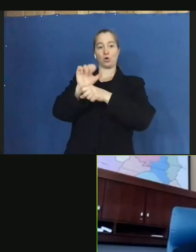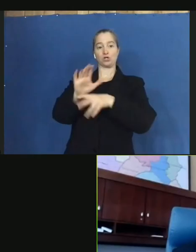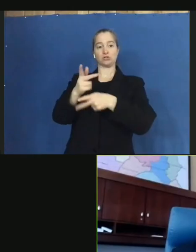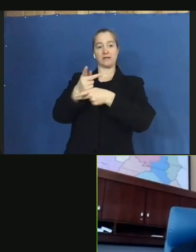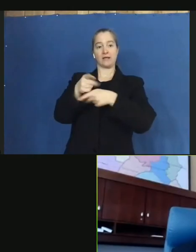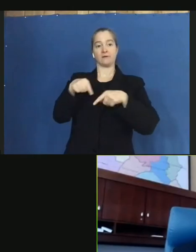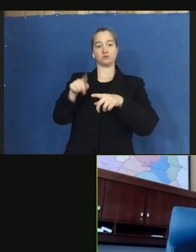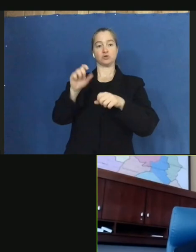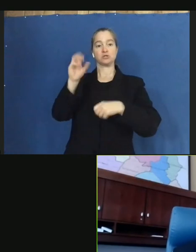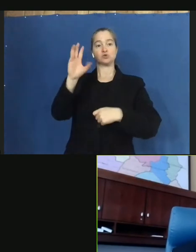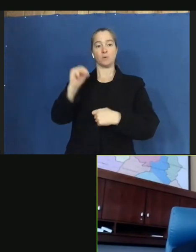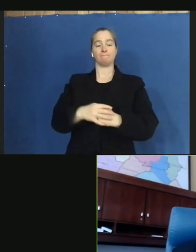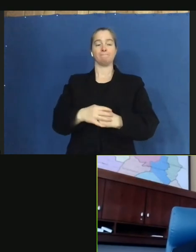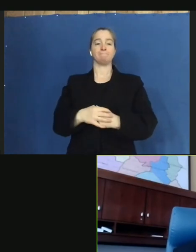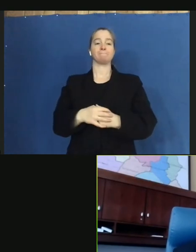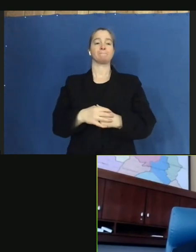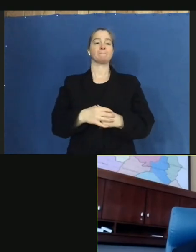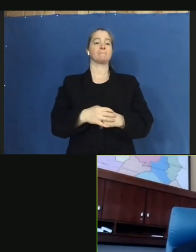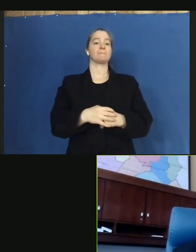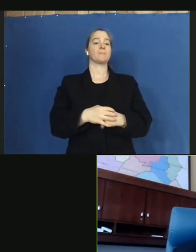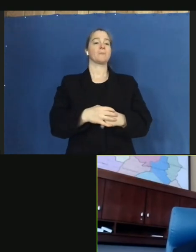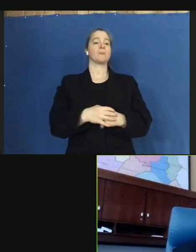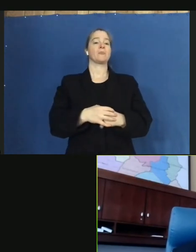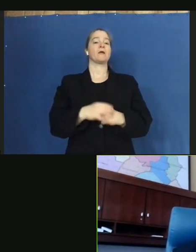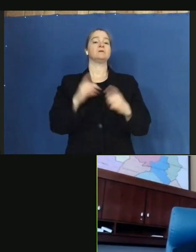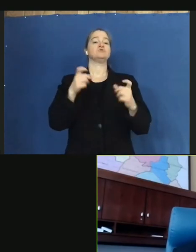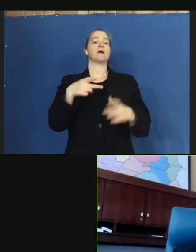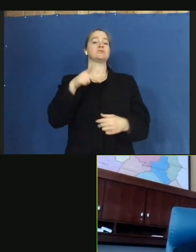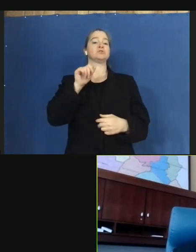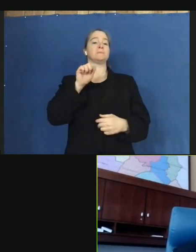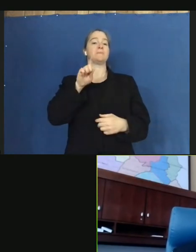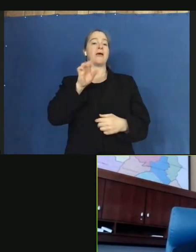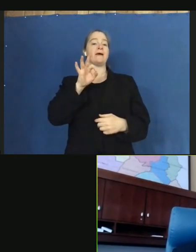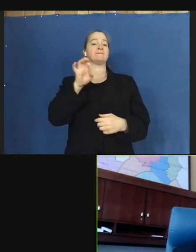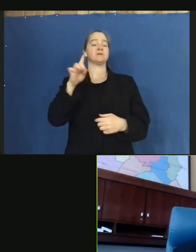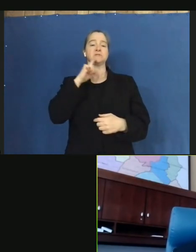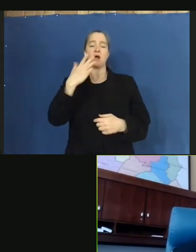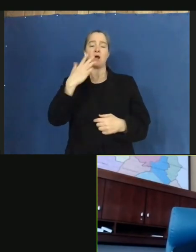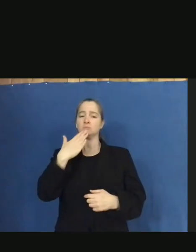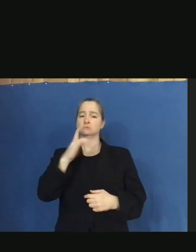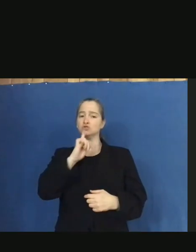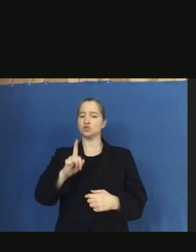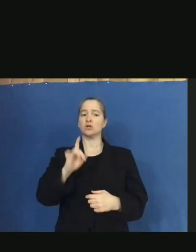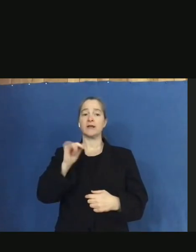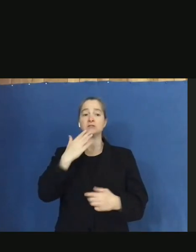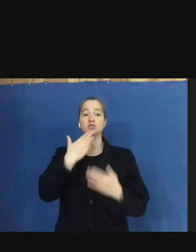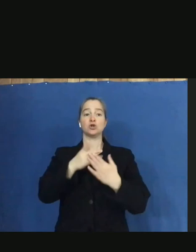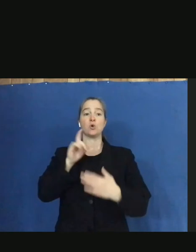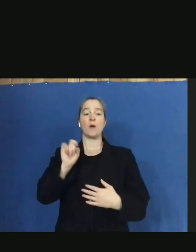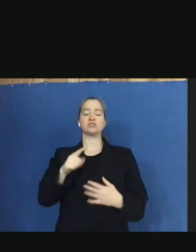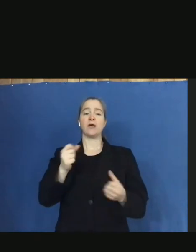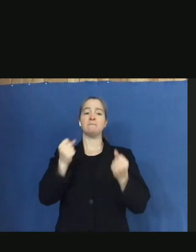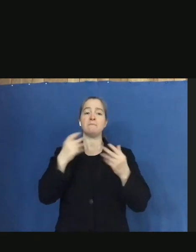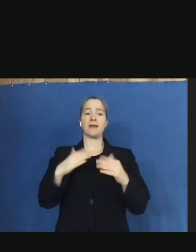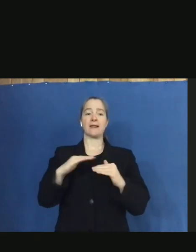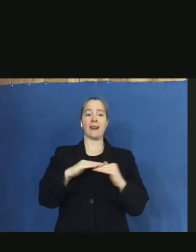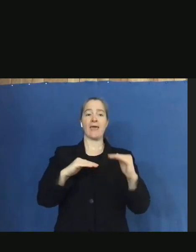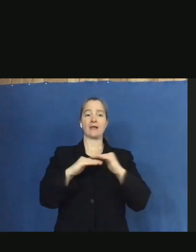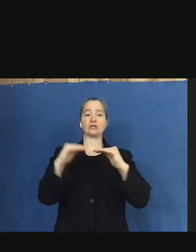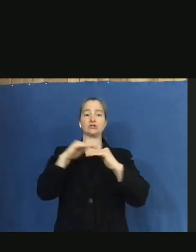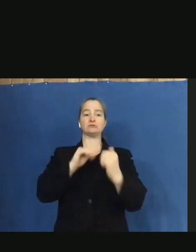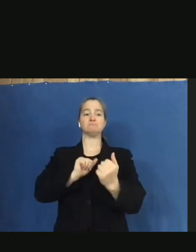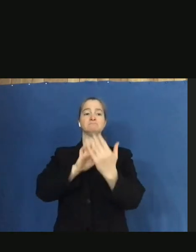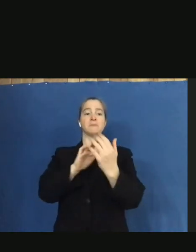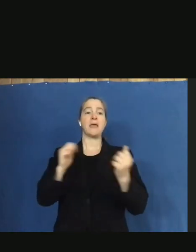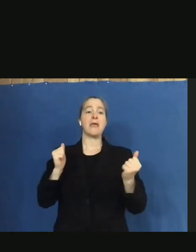Sure, Ryan. That's a very good question. So, you know, it is a multilayered approach. So many of the healthcare institutions have their